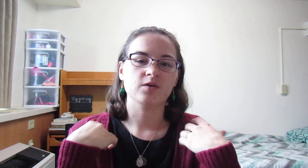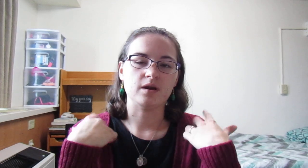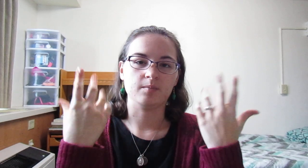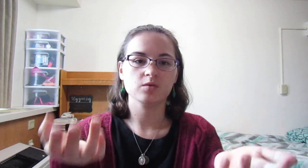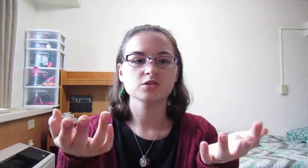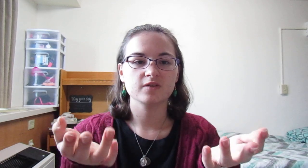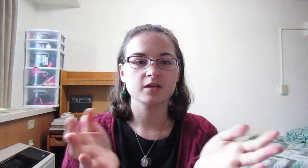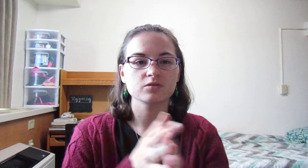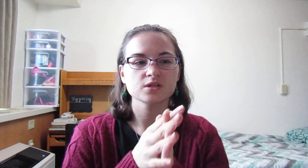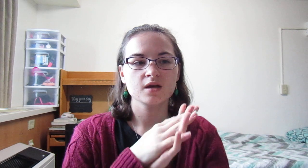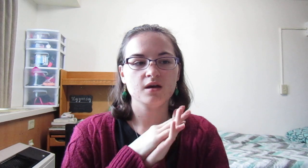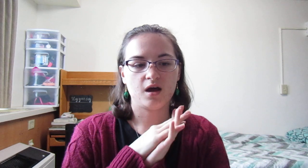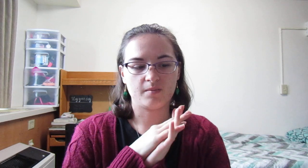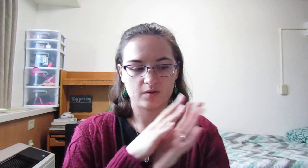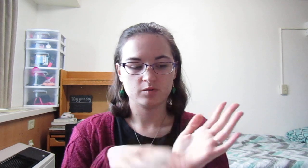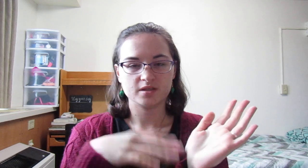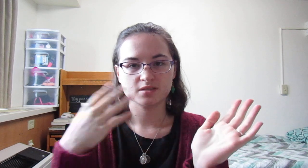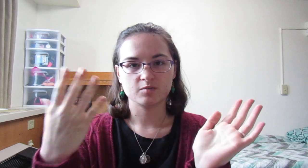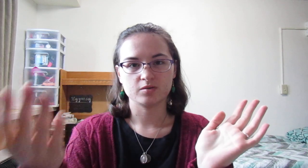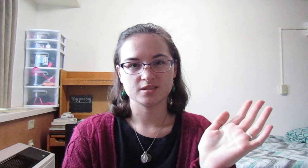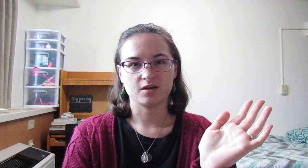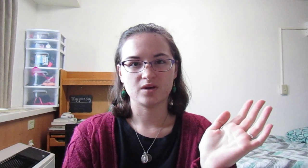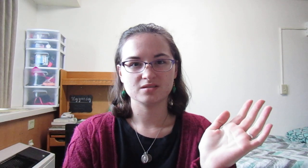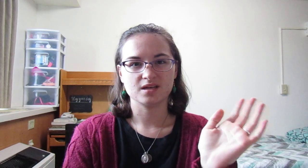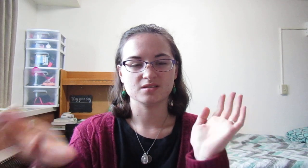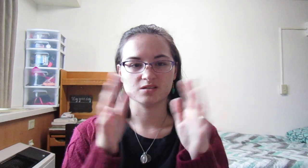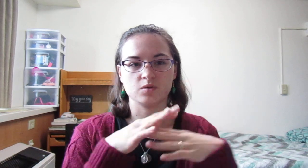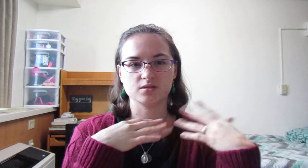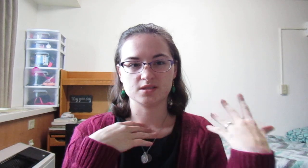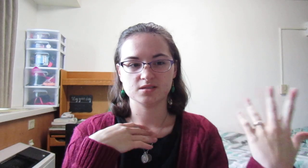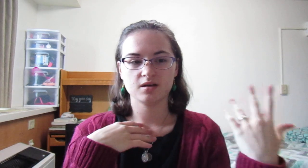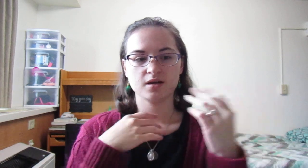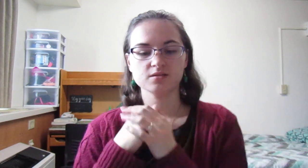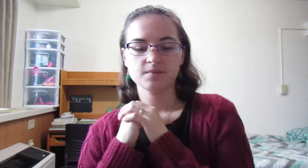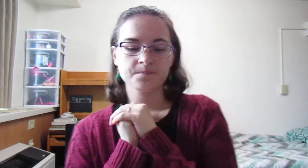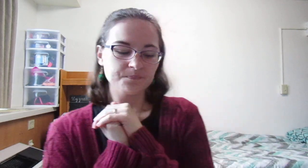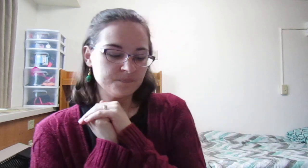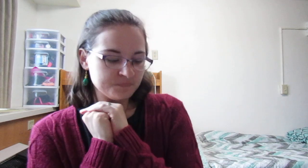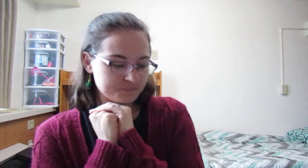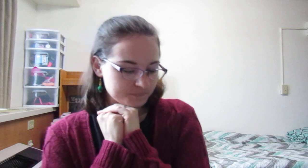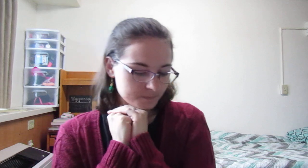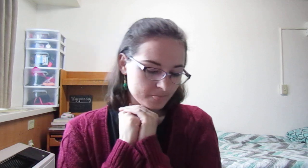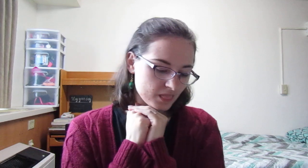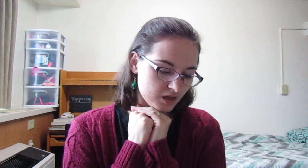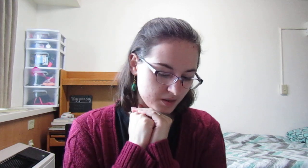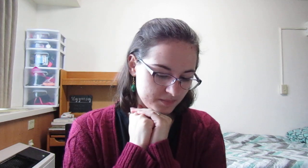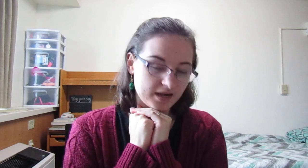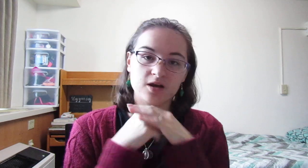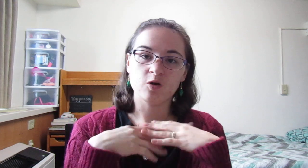when I post new videos. Um, I will be still posting on Wednesdays as well as these Sundays. Um, and I hope